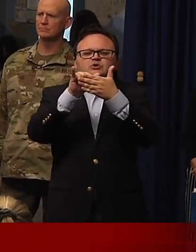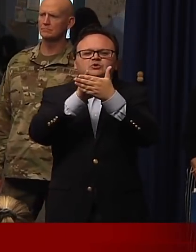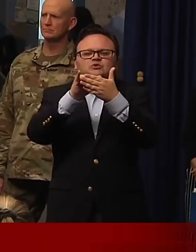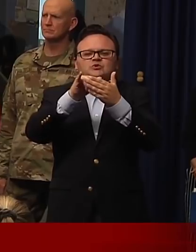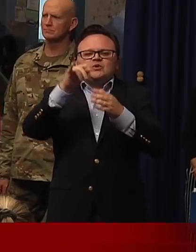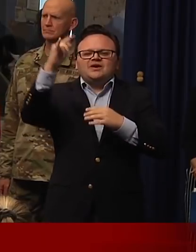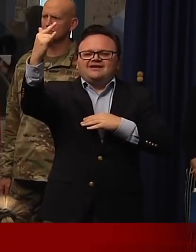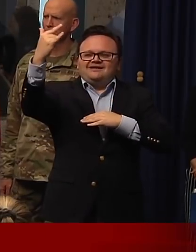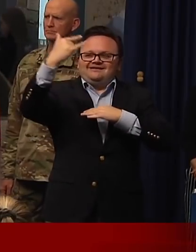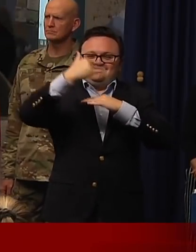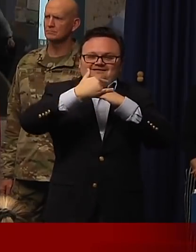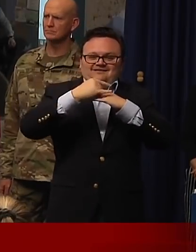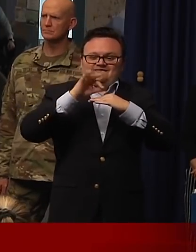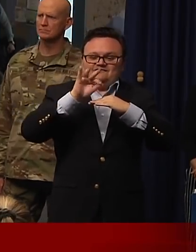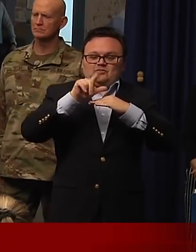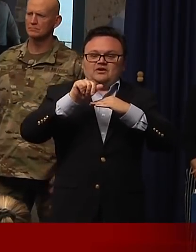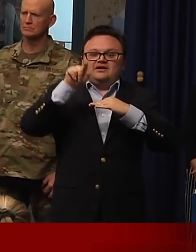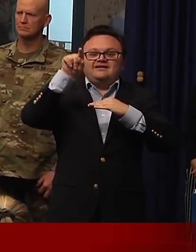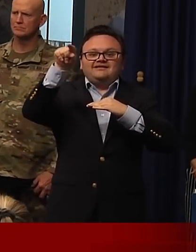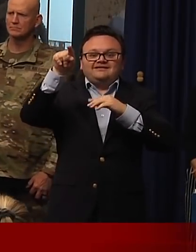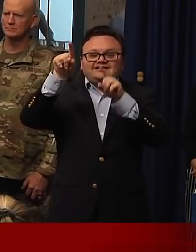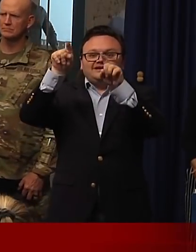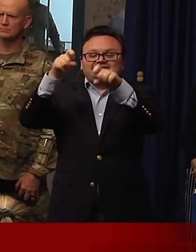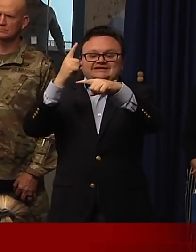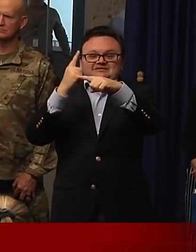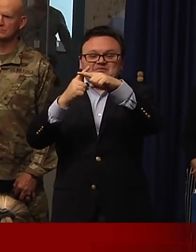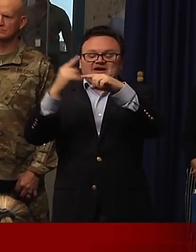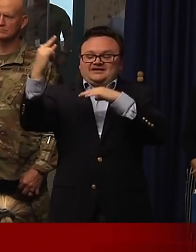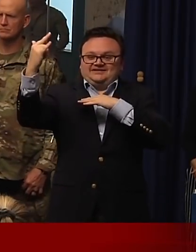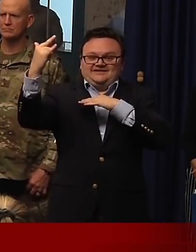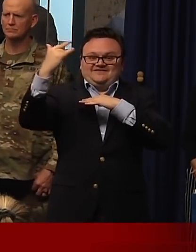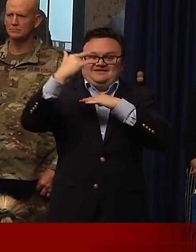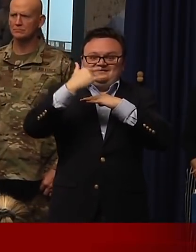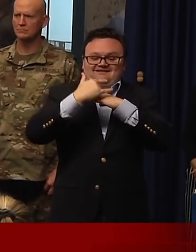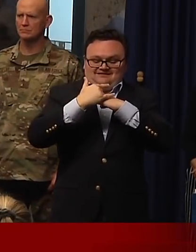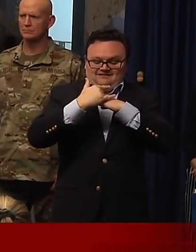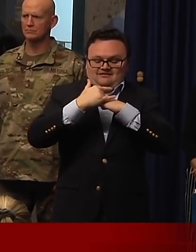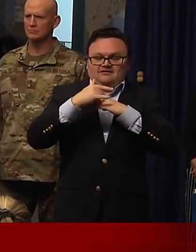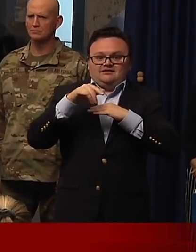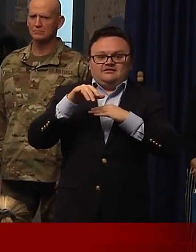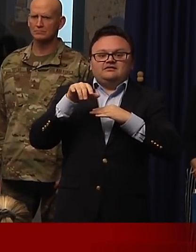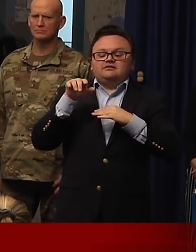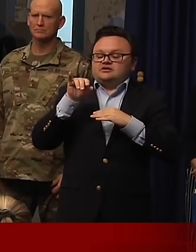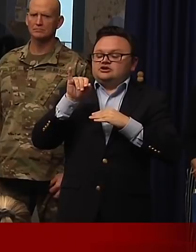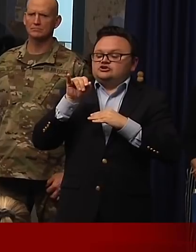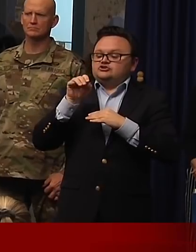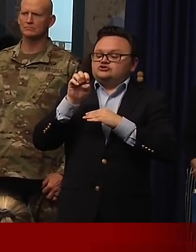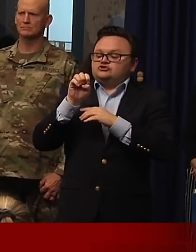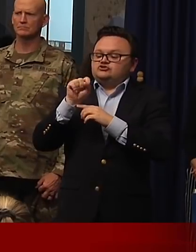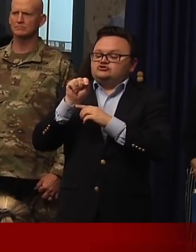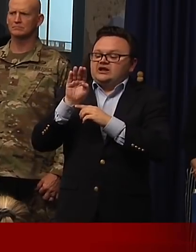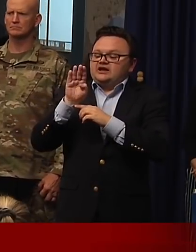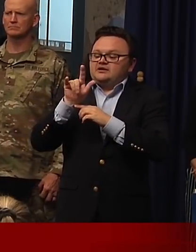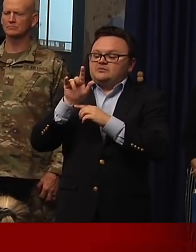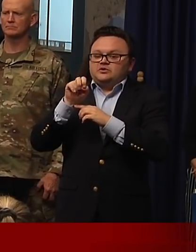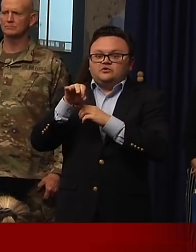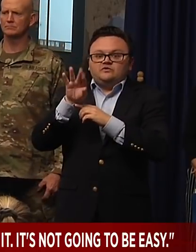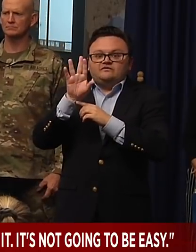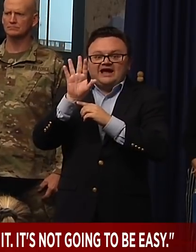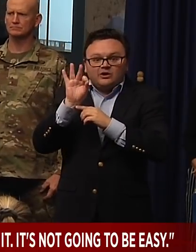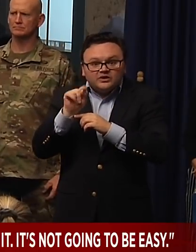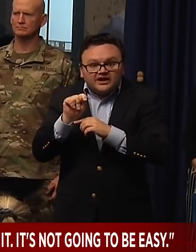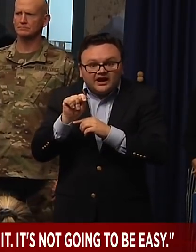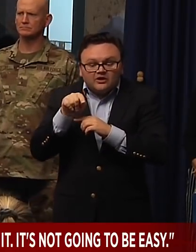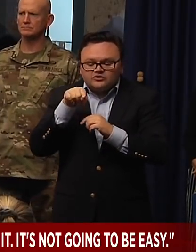positive, and he gets on the flight, JetBlue banned him for life, which I think was, was, was good. He lands, and then he